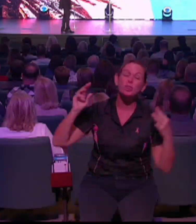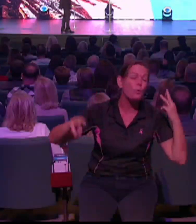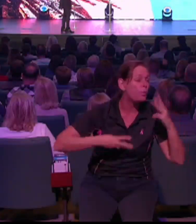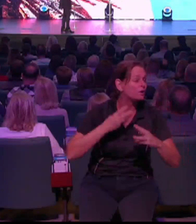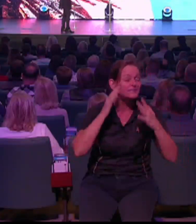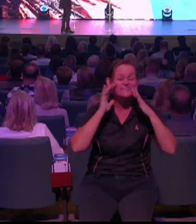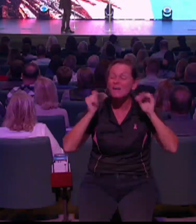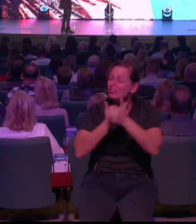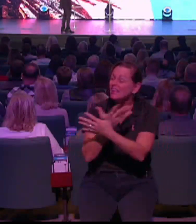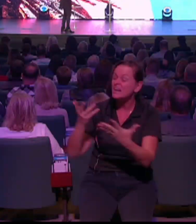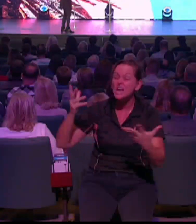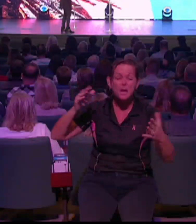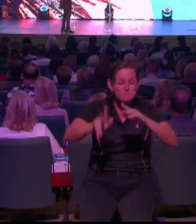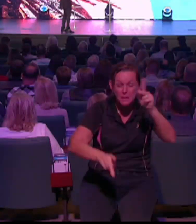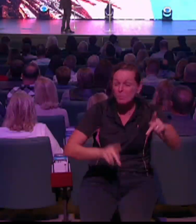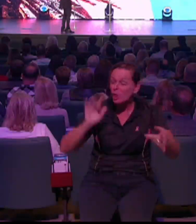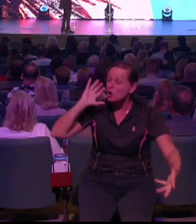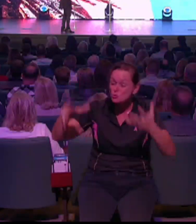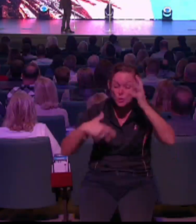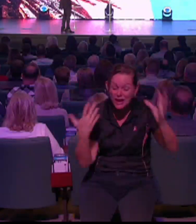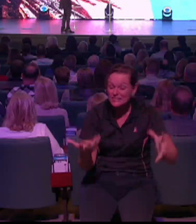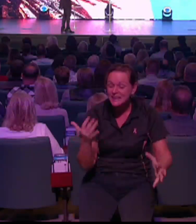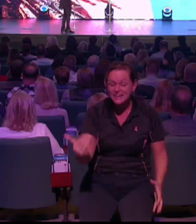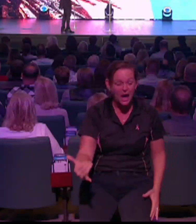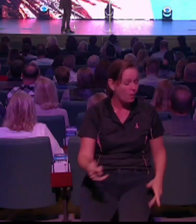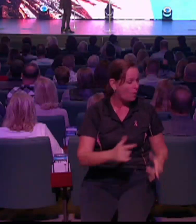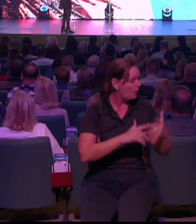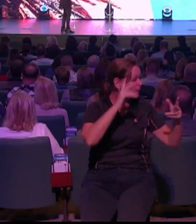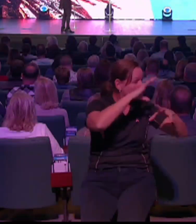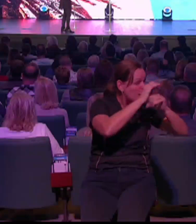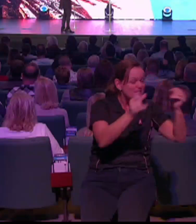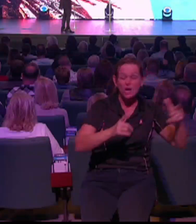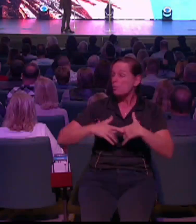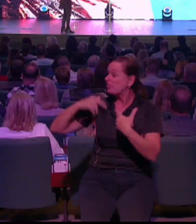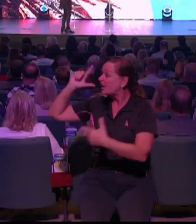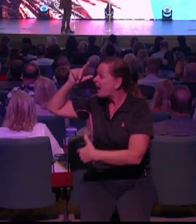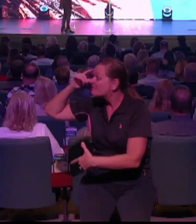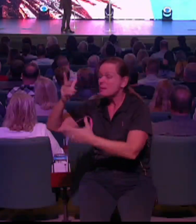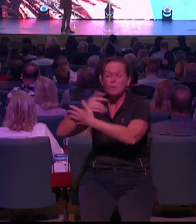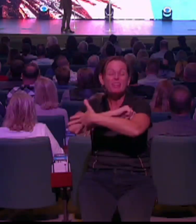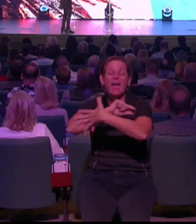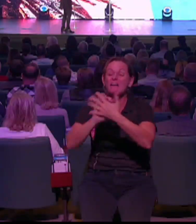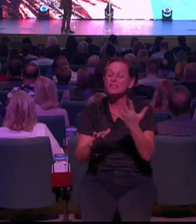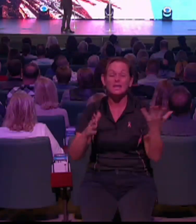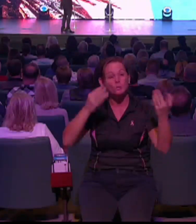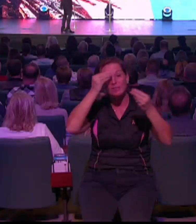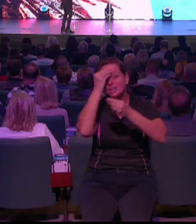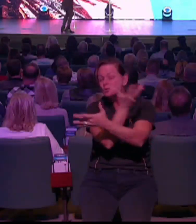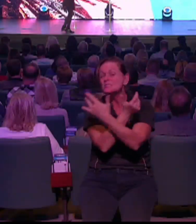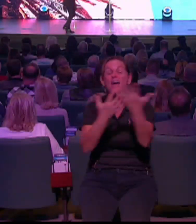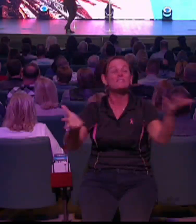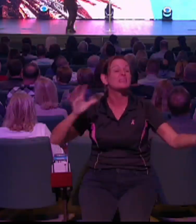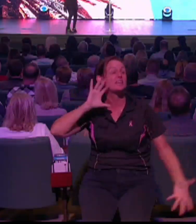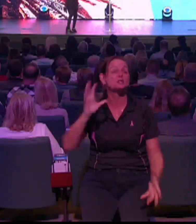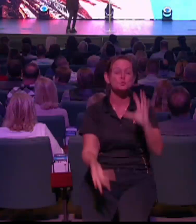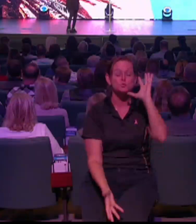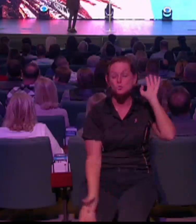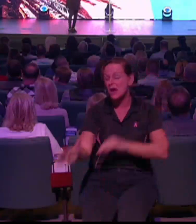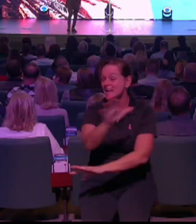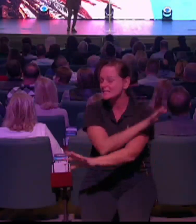to use your words to speak God's will into this earth. I need you to be old